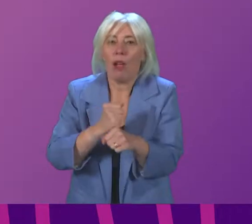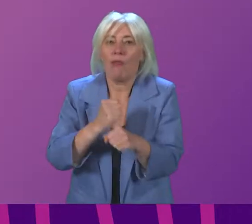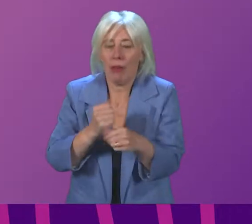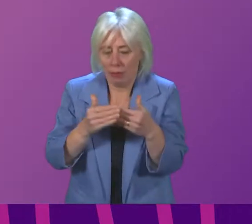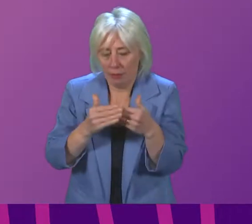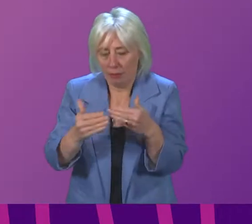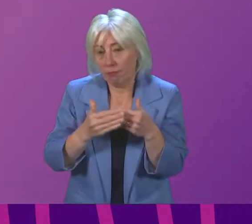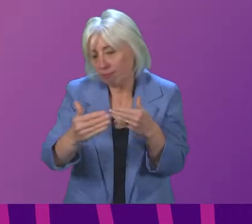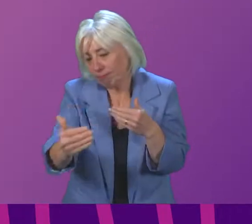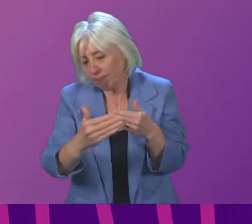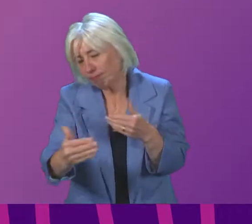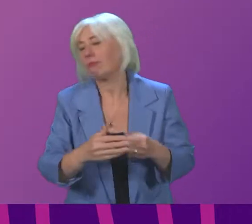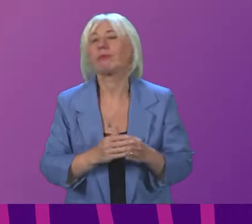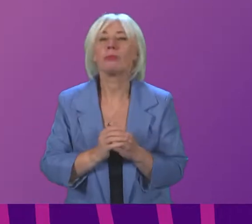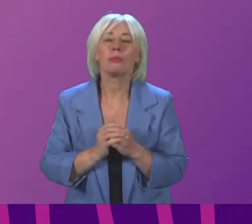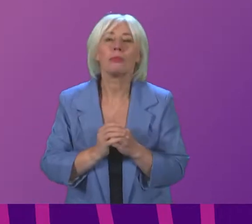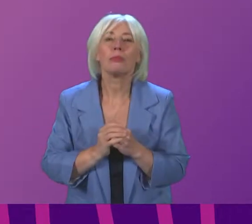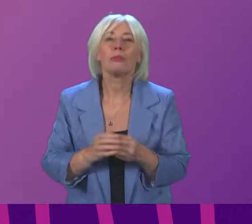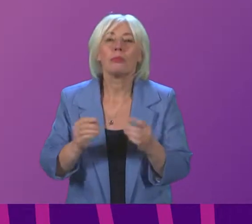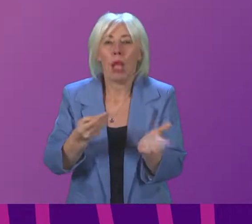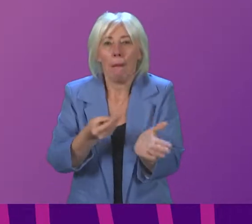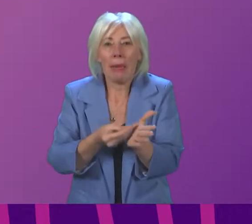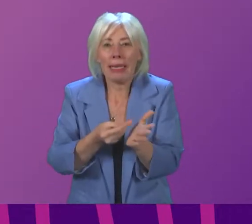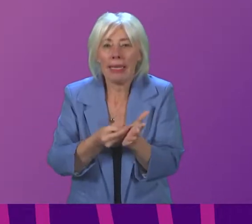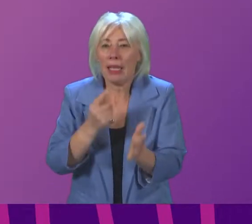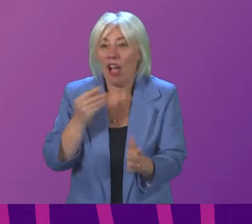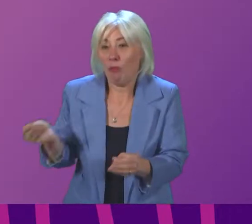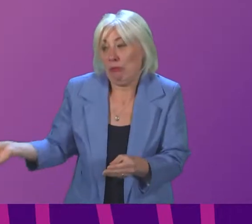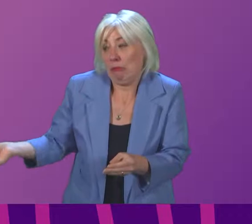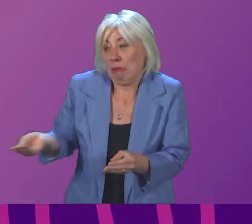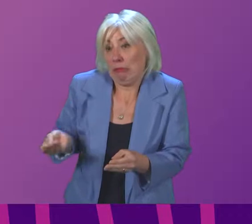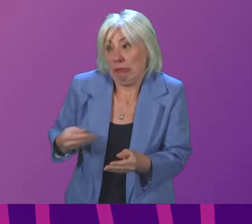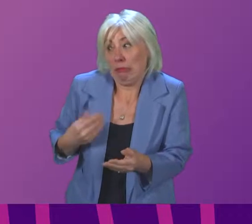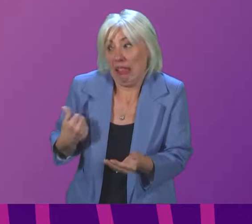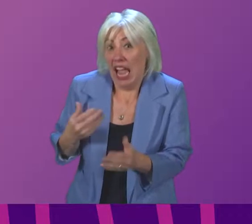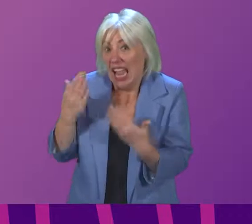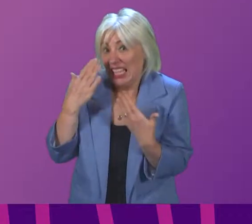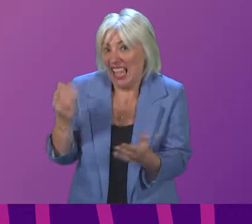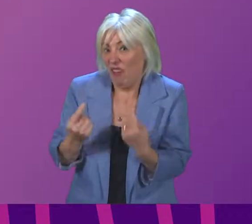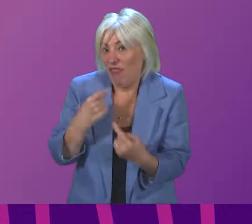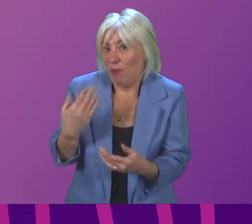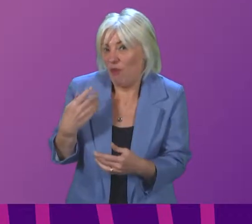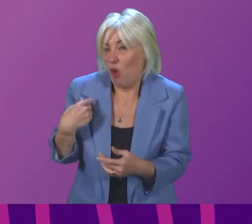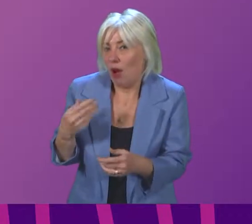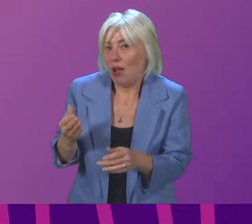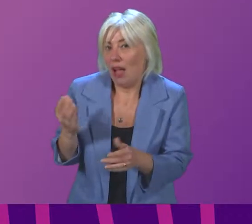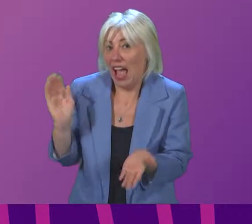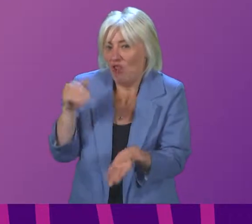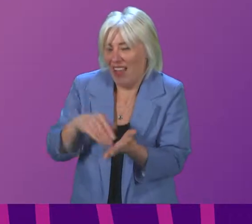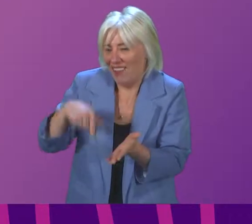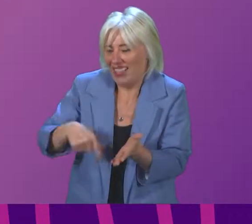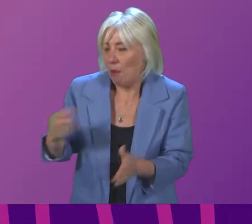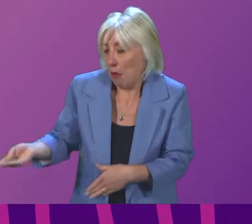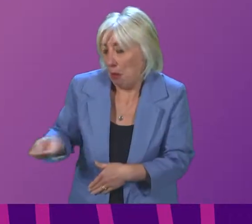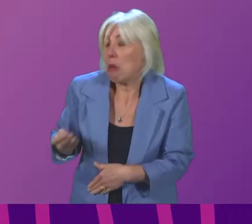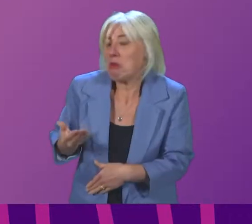and weeks ahead. On the issue of money, I have just been passed a note. I did not have this information, because I do not think it was announced before I came in, that the UK government